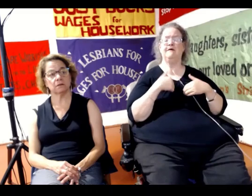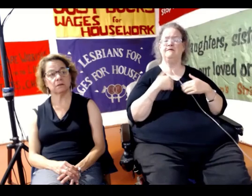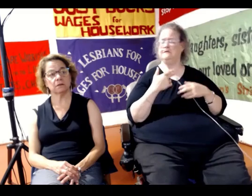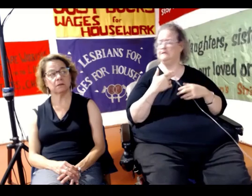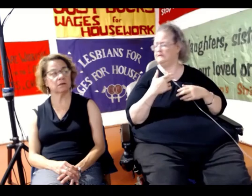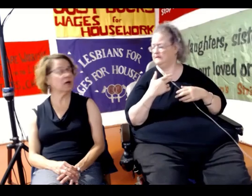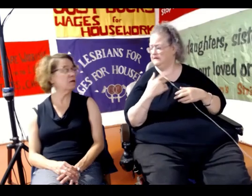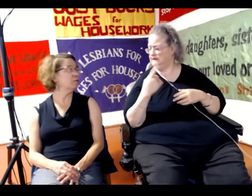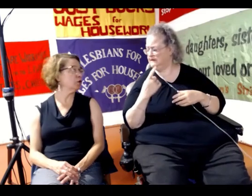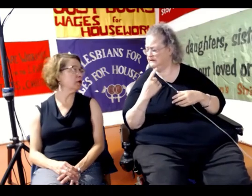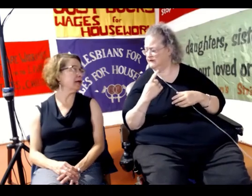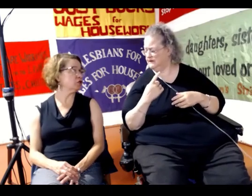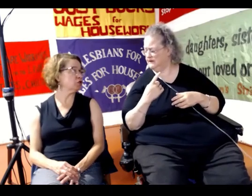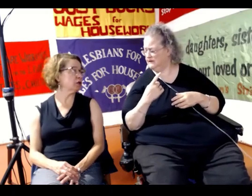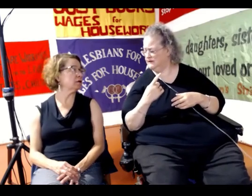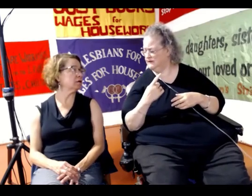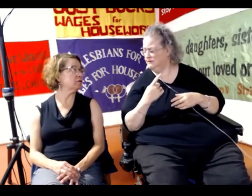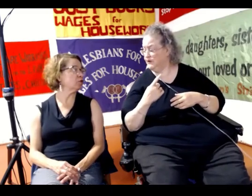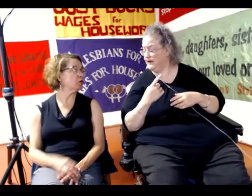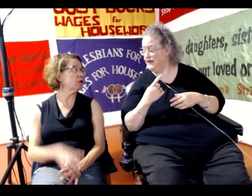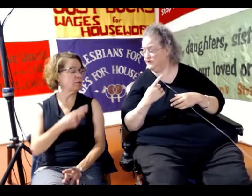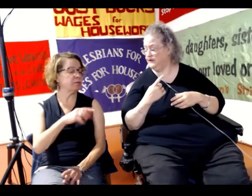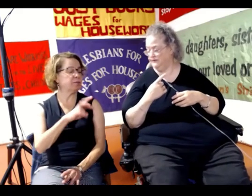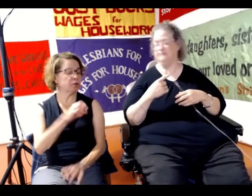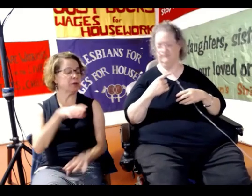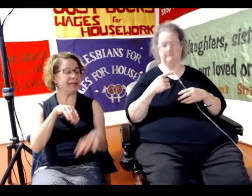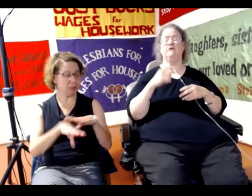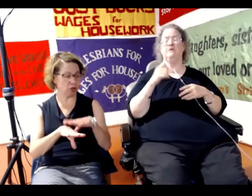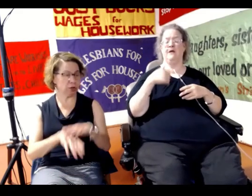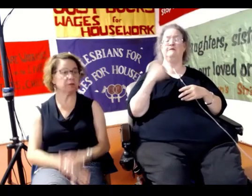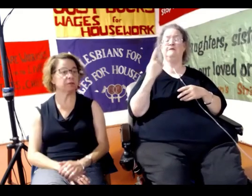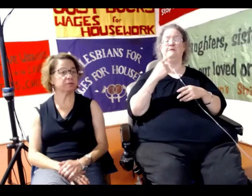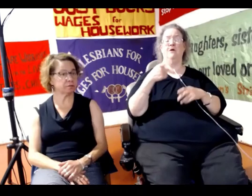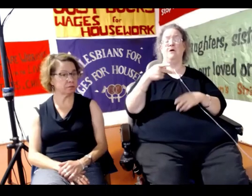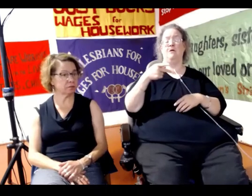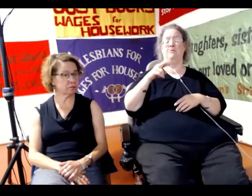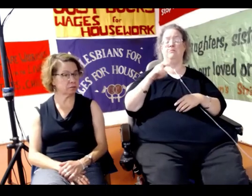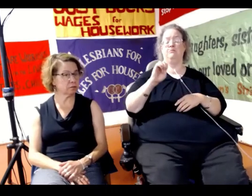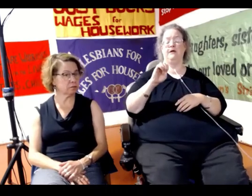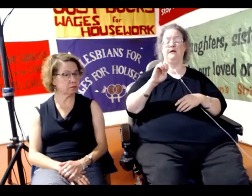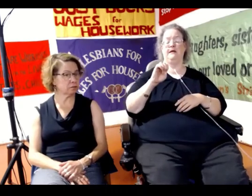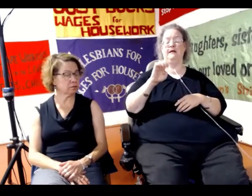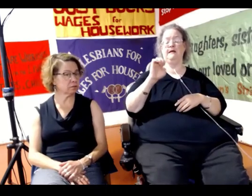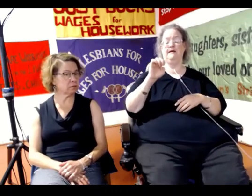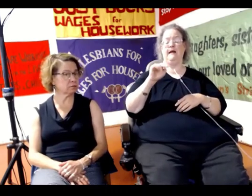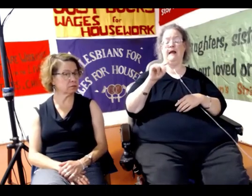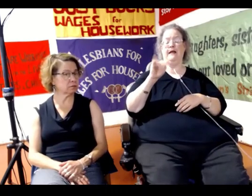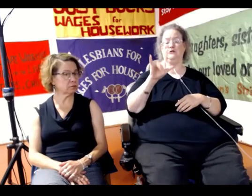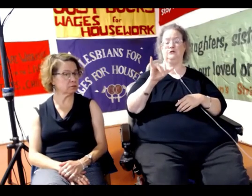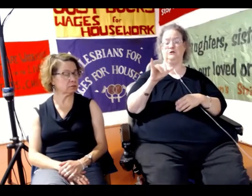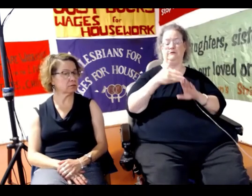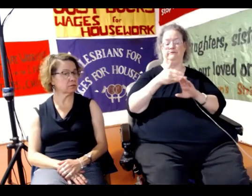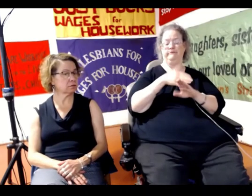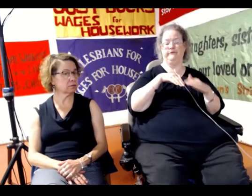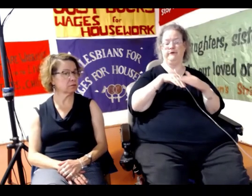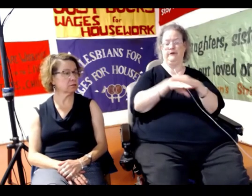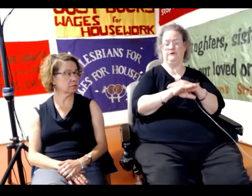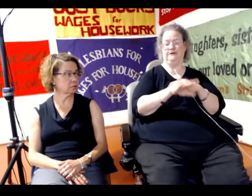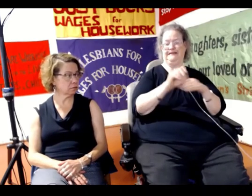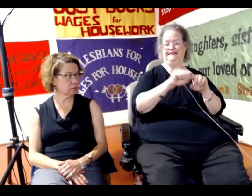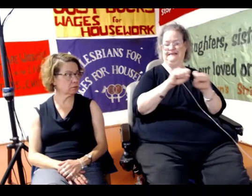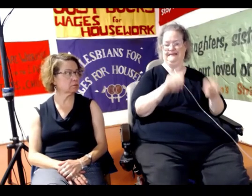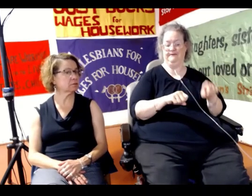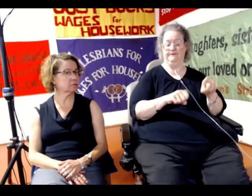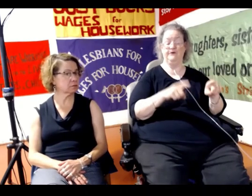started in 2019. The idea of saying, what is the problem? Let's approach the problem even